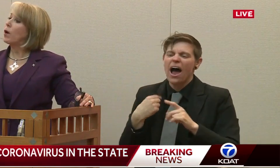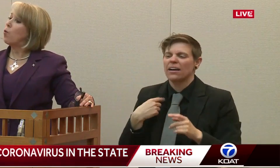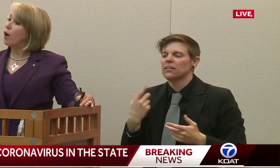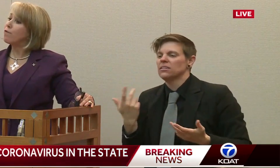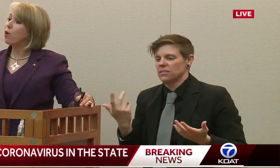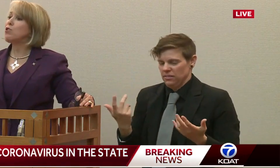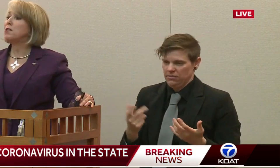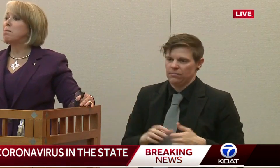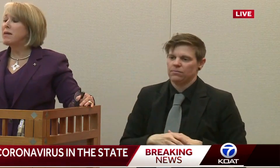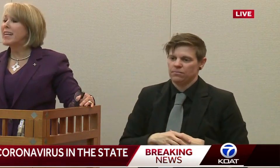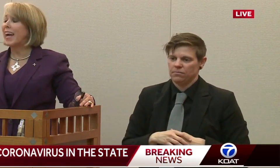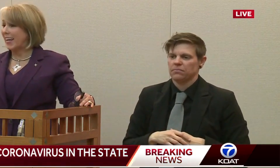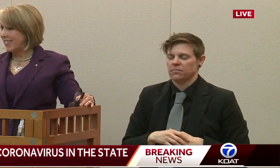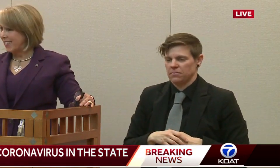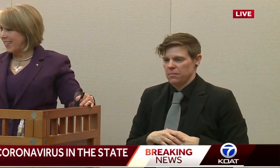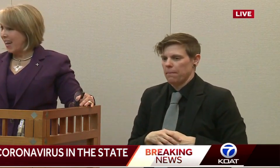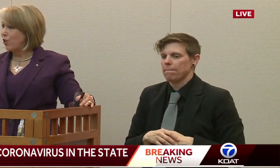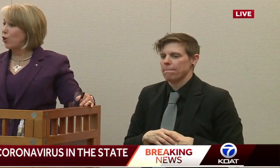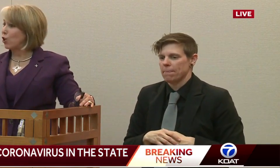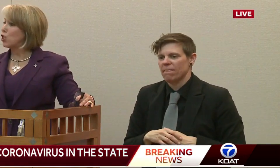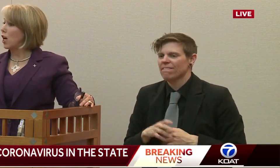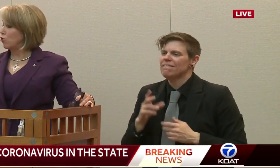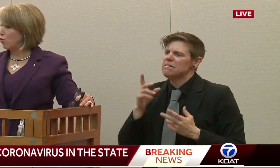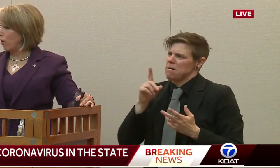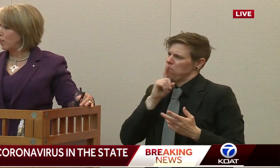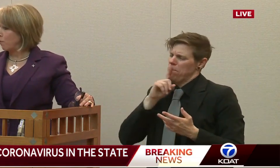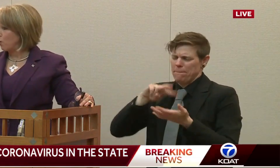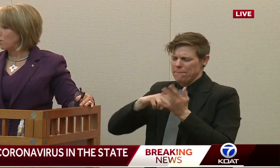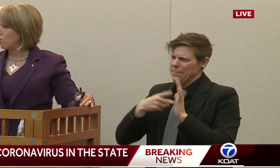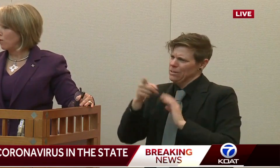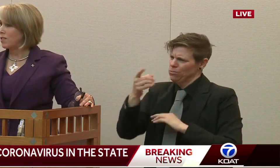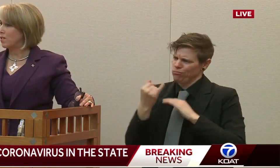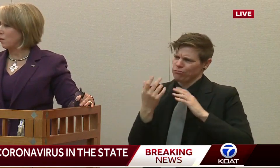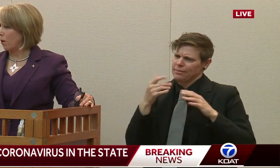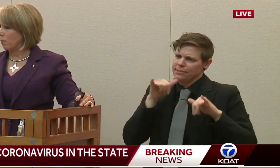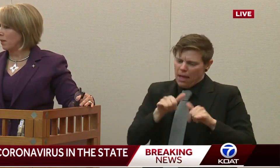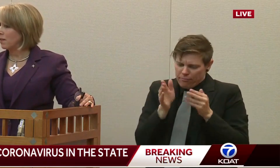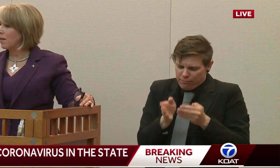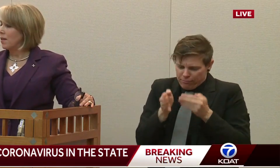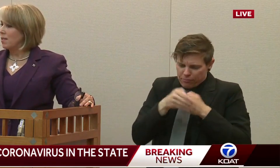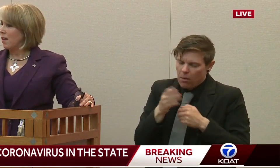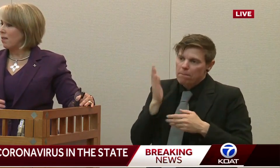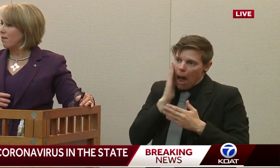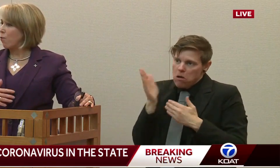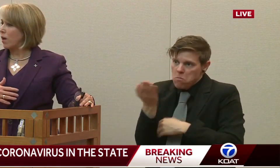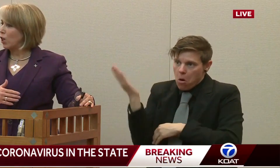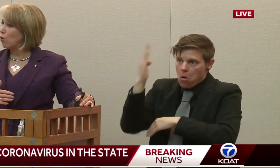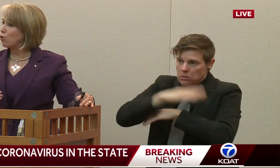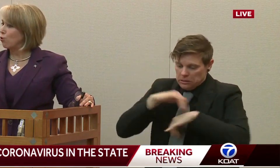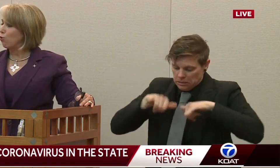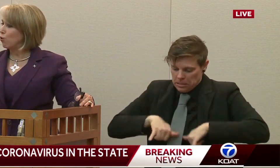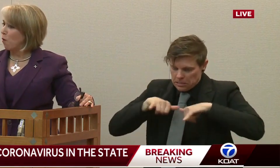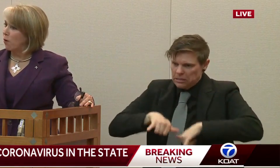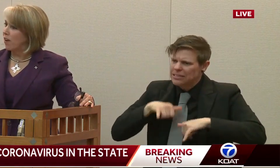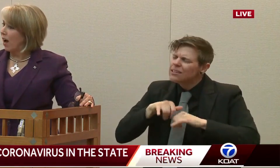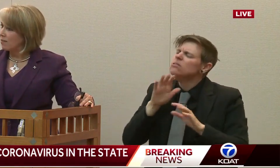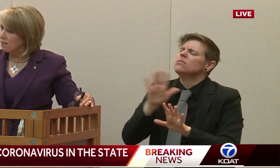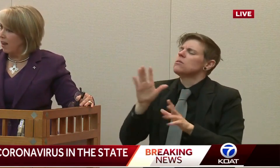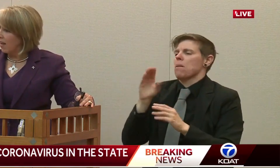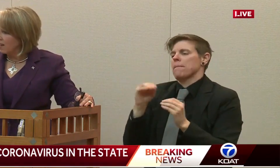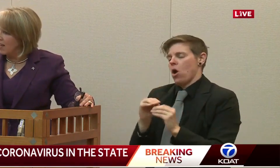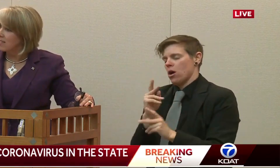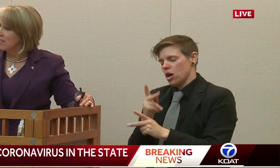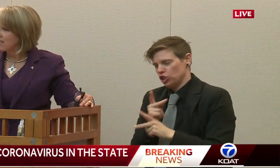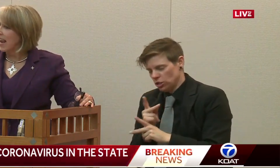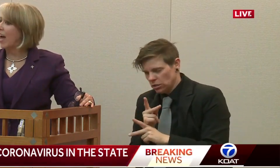But we want folks to mitigate. And you heard Dr. Scrace from the Human Services Department say that if we close schools but we've